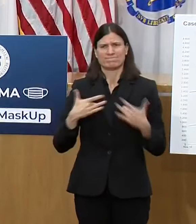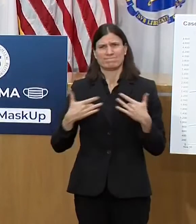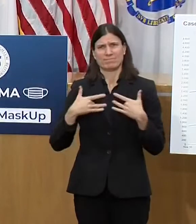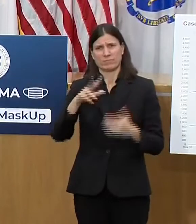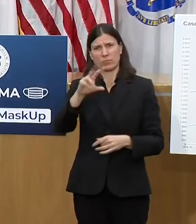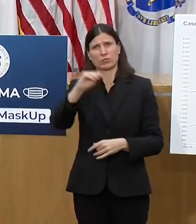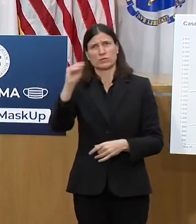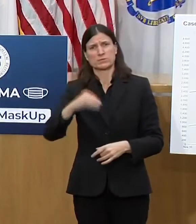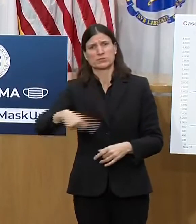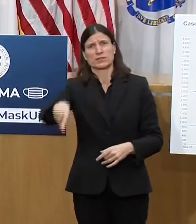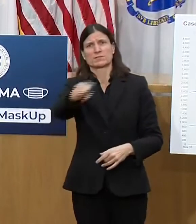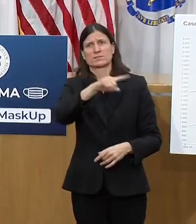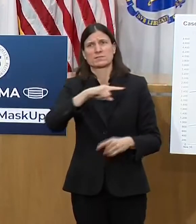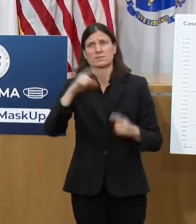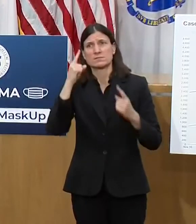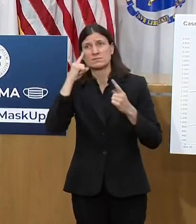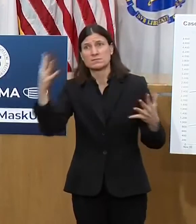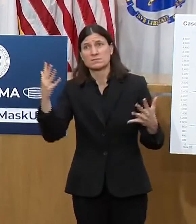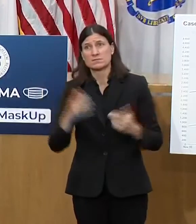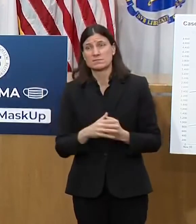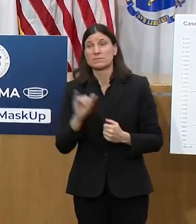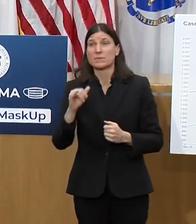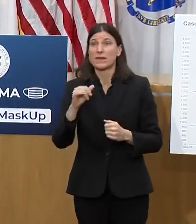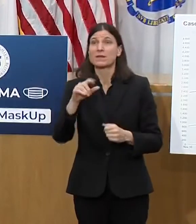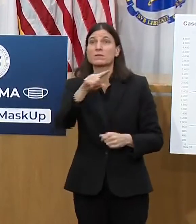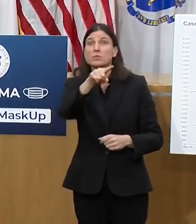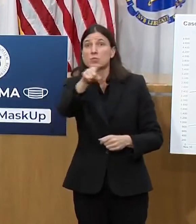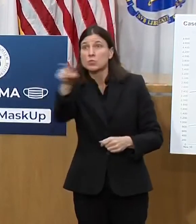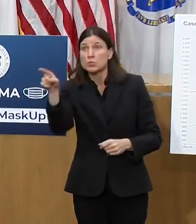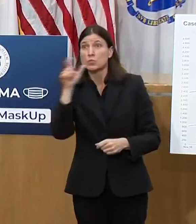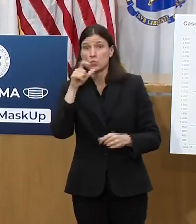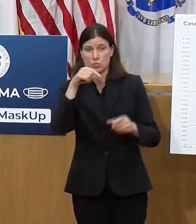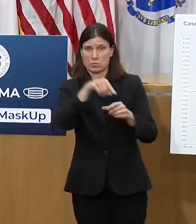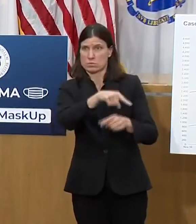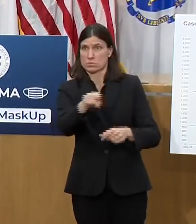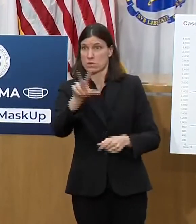To those who plan to spend the holiday with people outside their household,